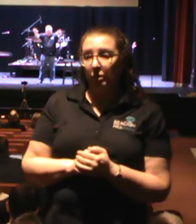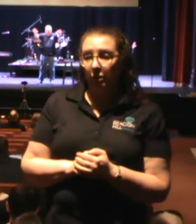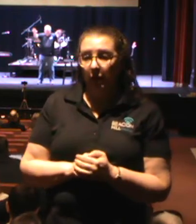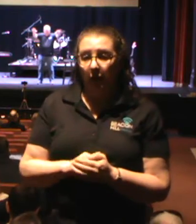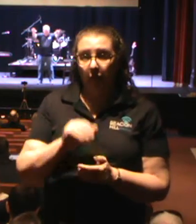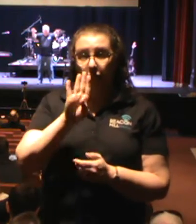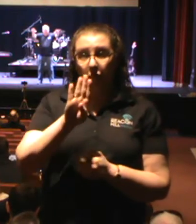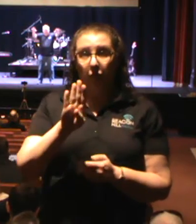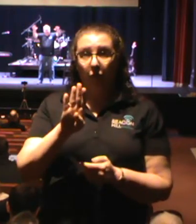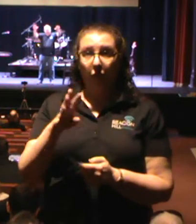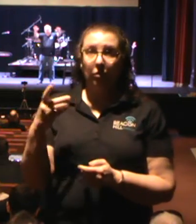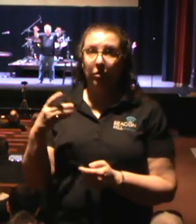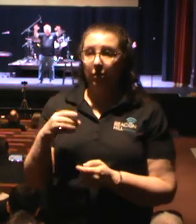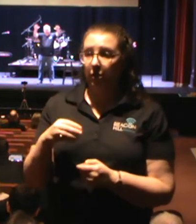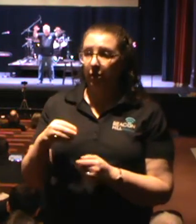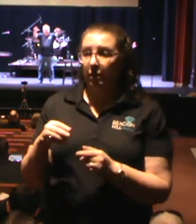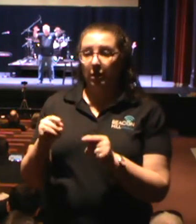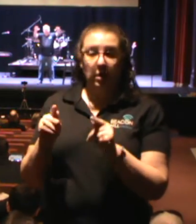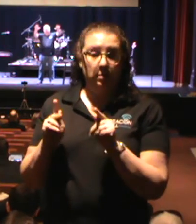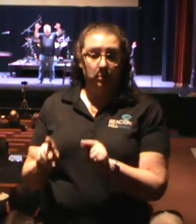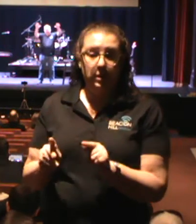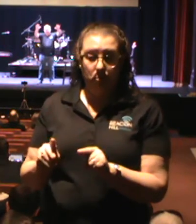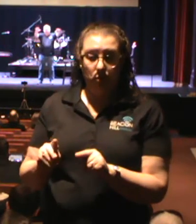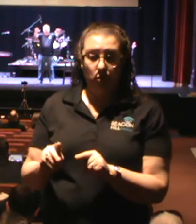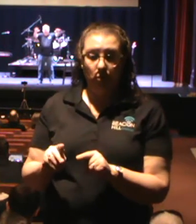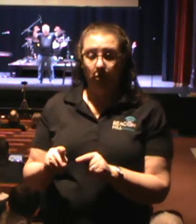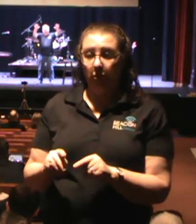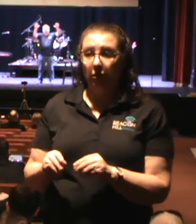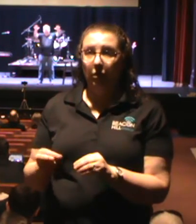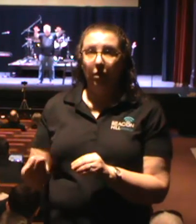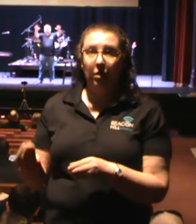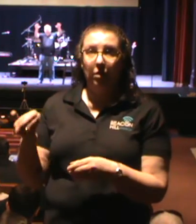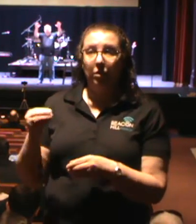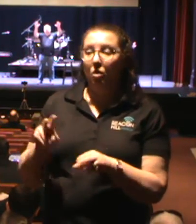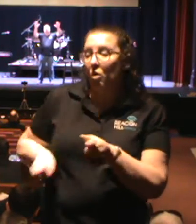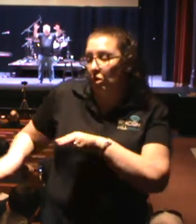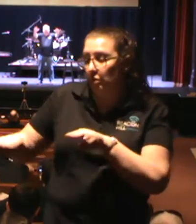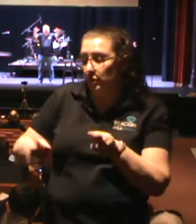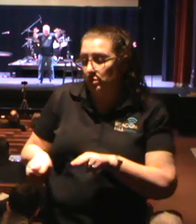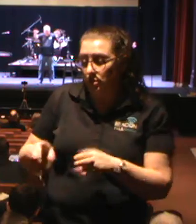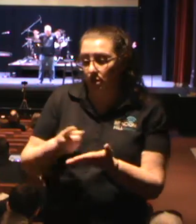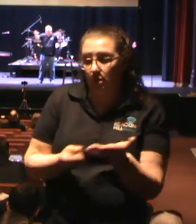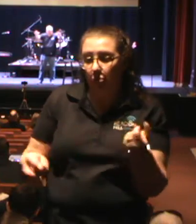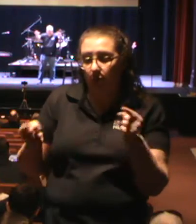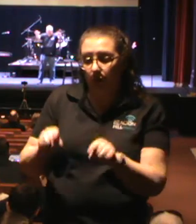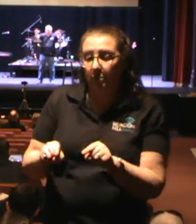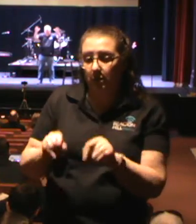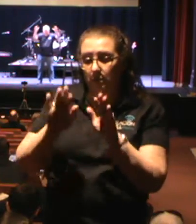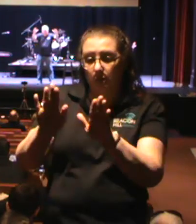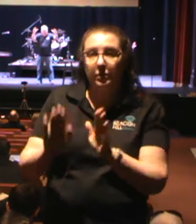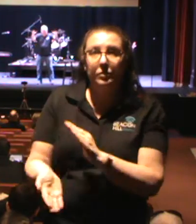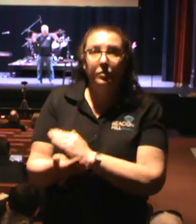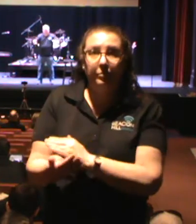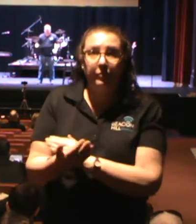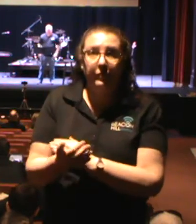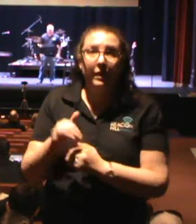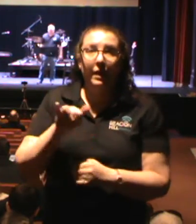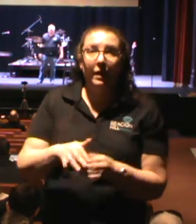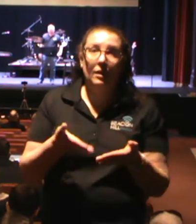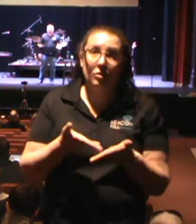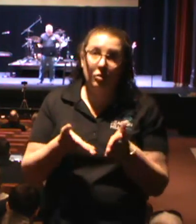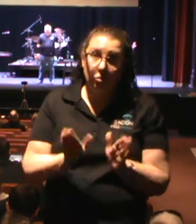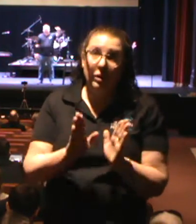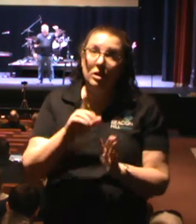here on Sunday morning. So I can focus on prayer and preaching and meeting people that God brings into the church. That's the way it should be.